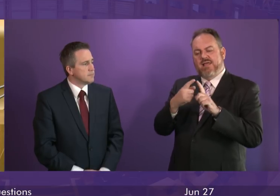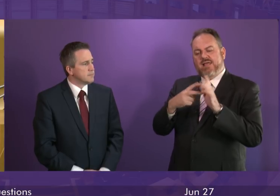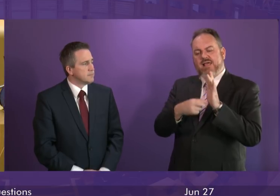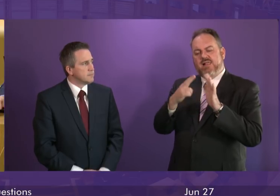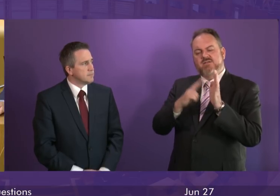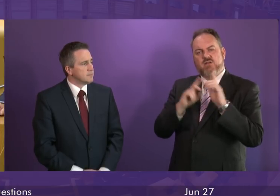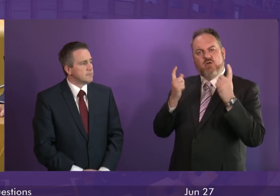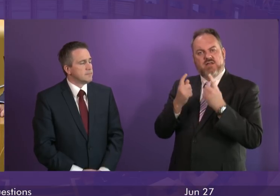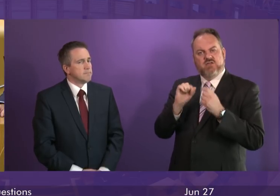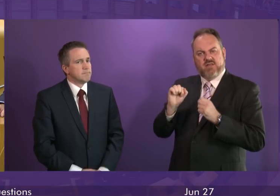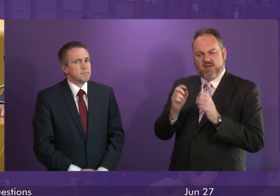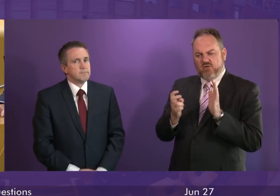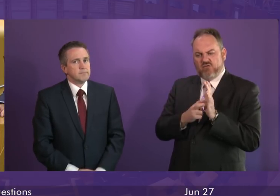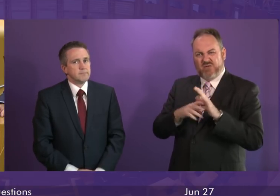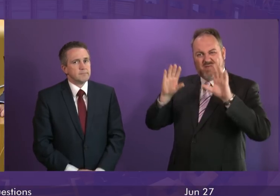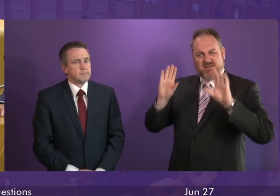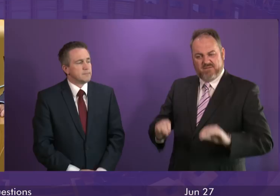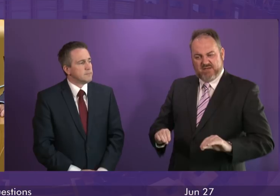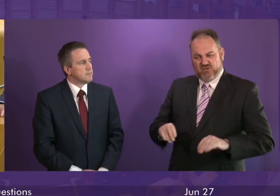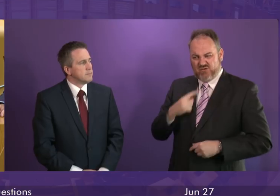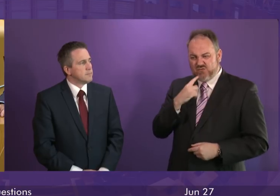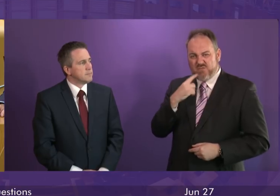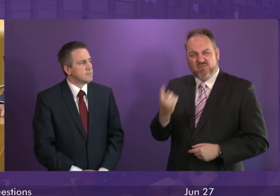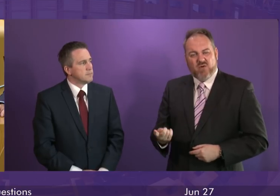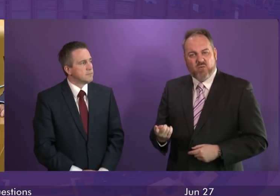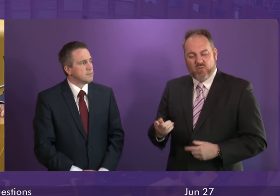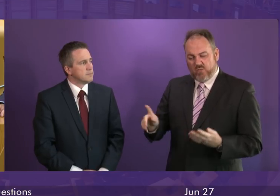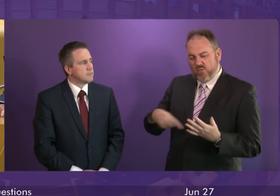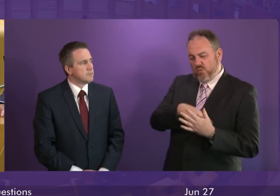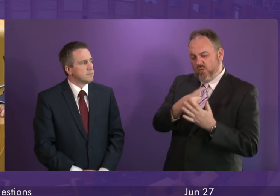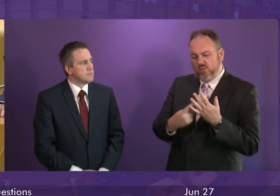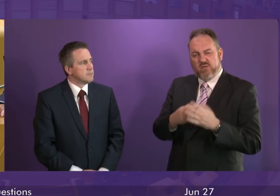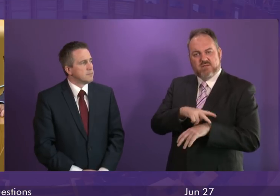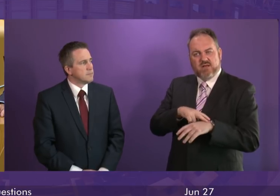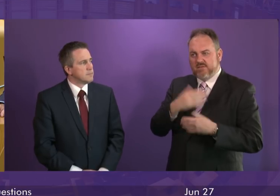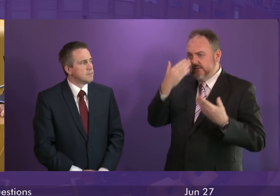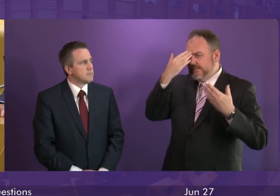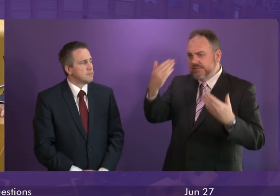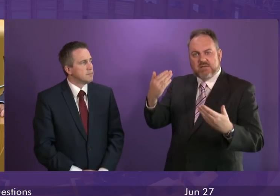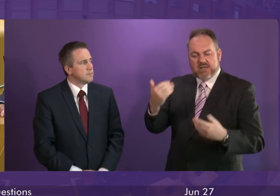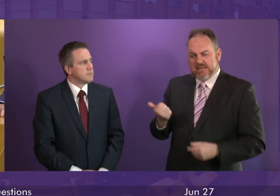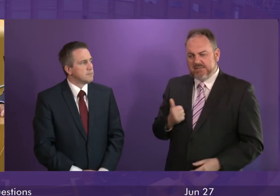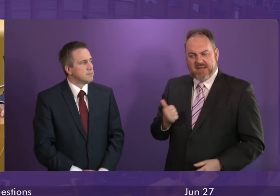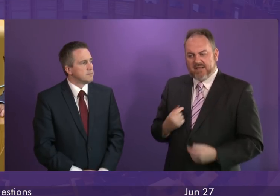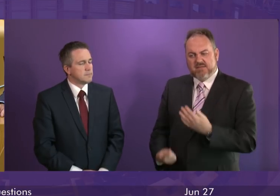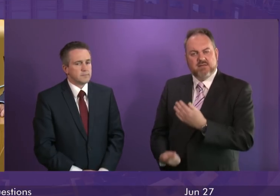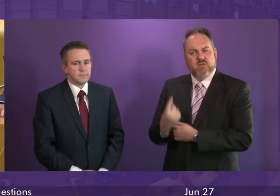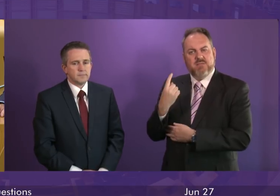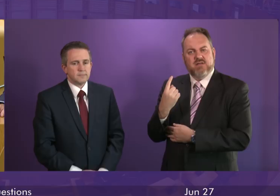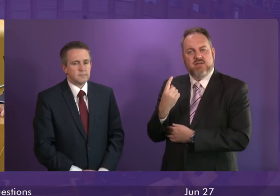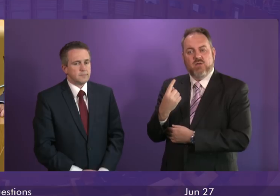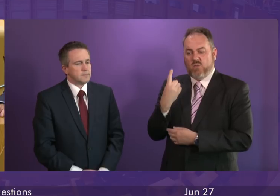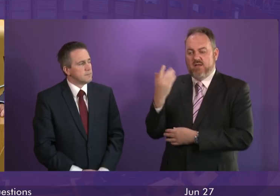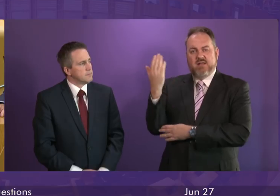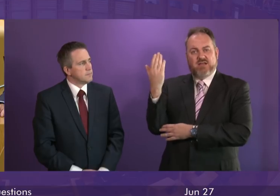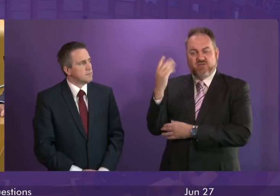contracts would be terminated tomorrow. None of the staff or union representatives knew this was coming. One of the lecturers